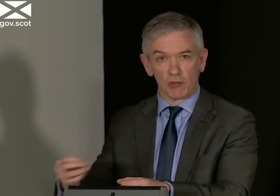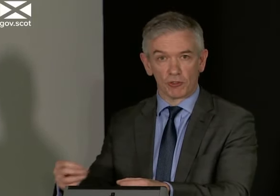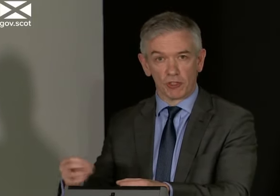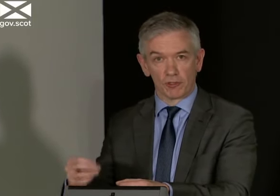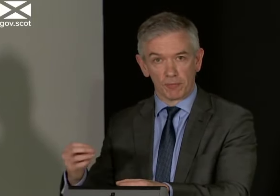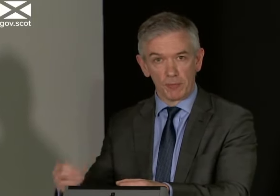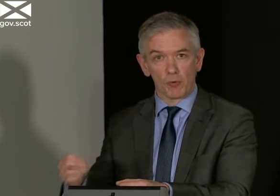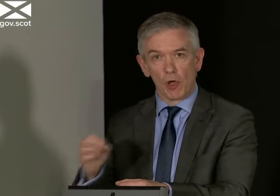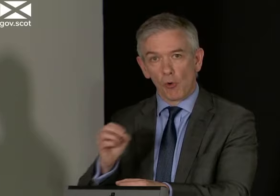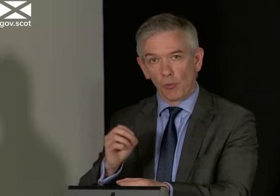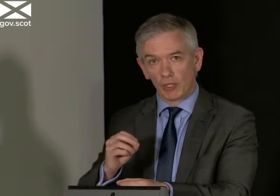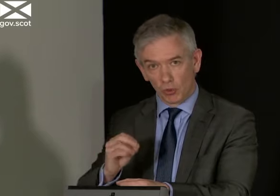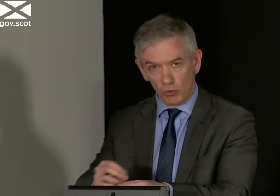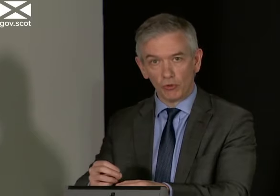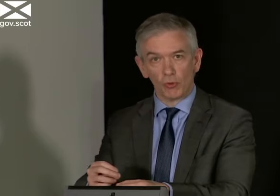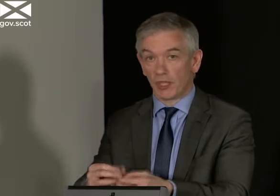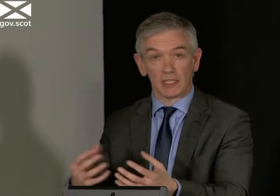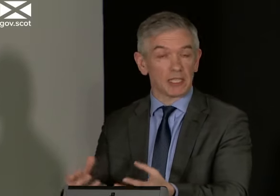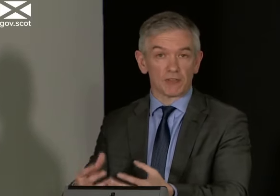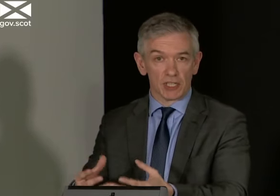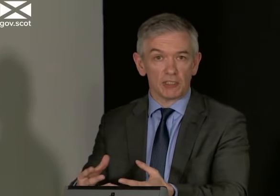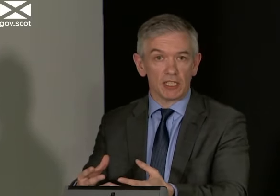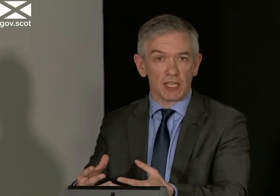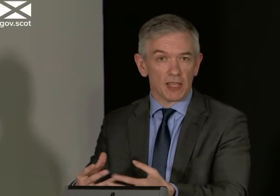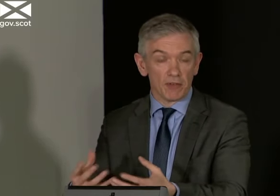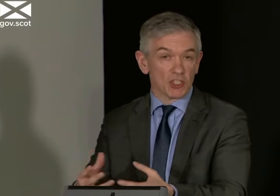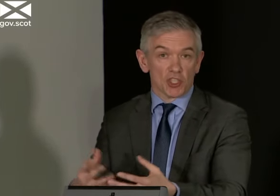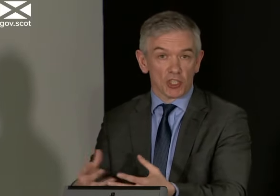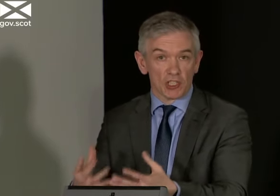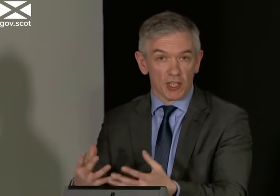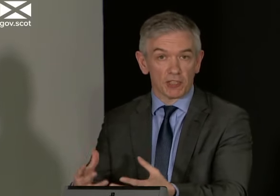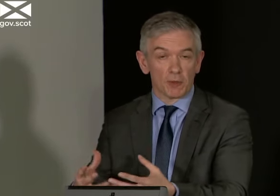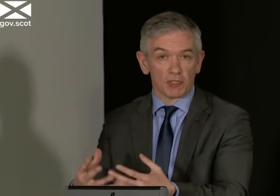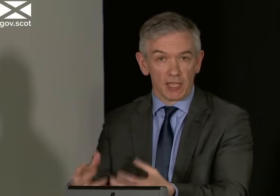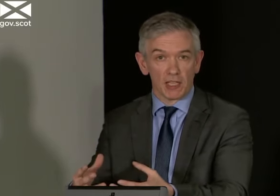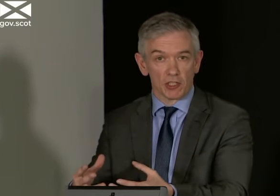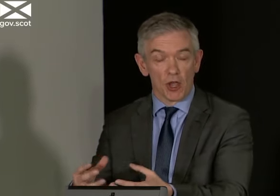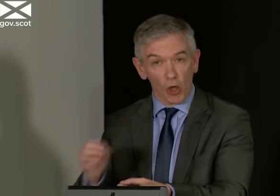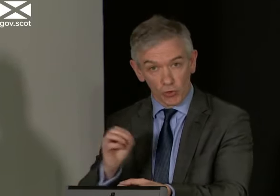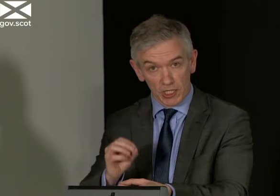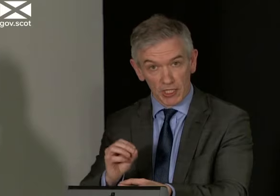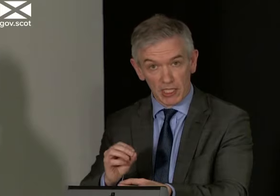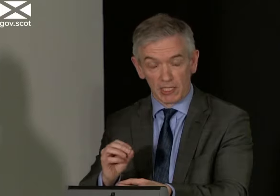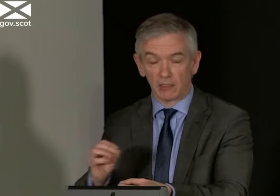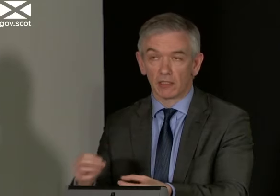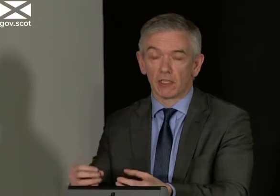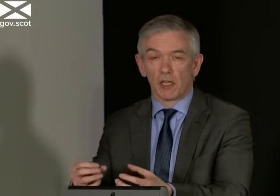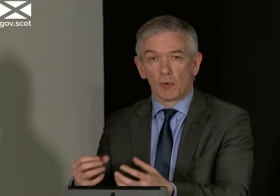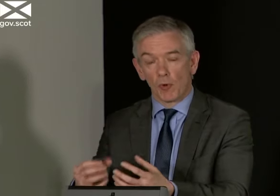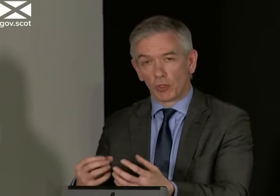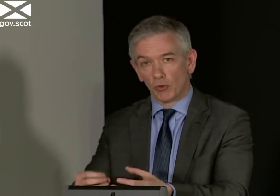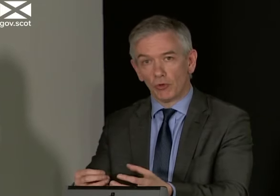to pass that on to other people. What we don't know with any degree of certainty yet, the evidence just isn't there to be able to tell us, although it's increasing.